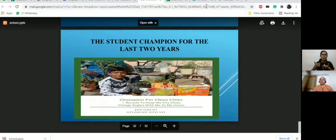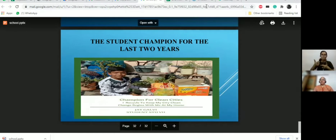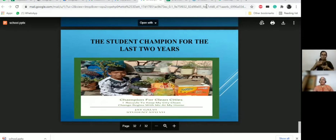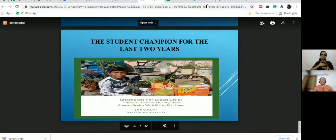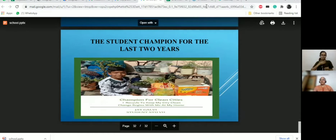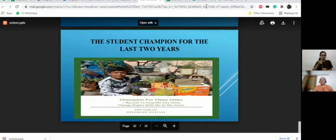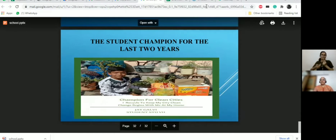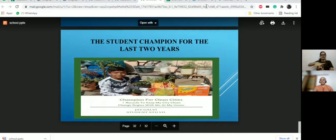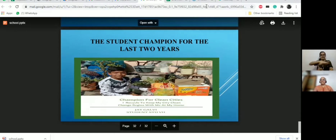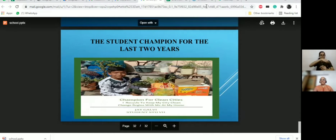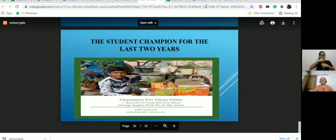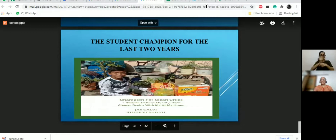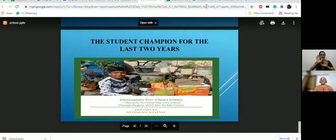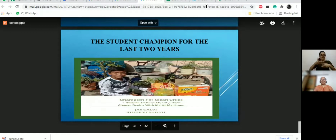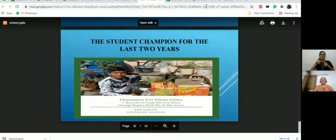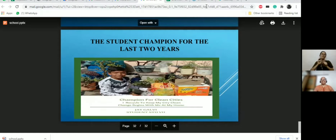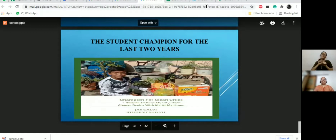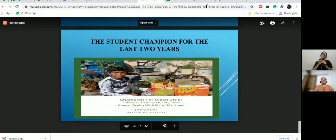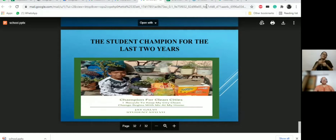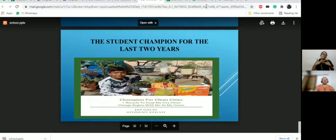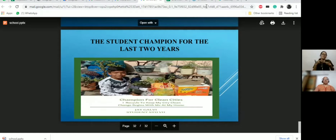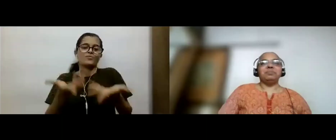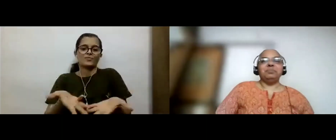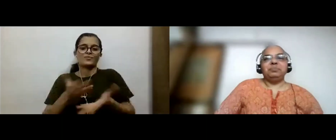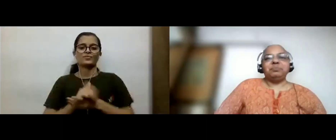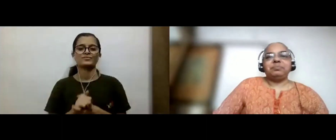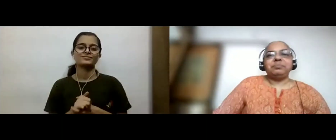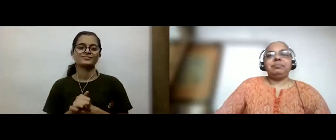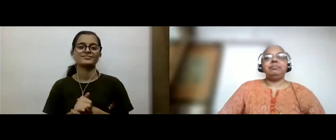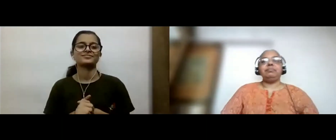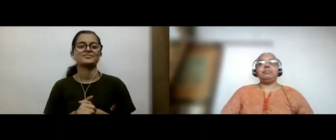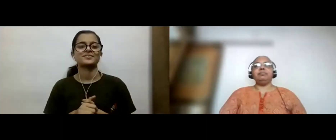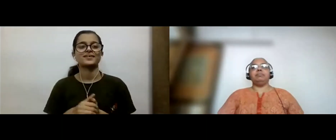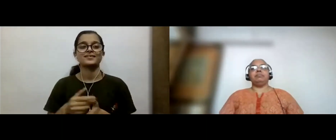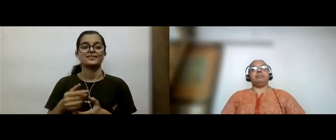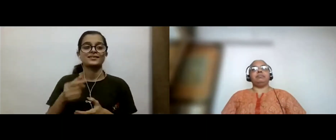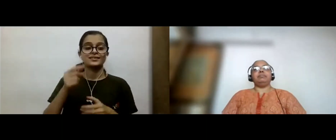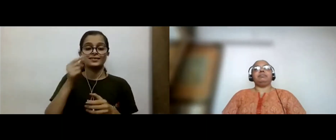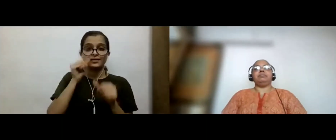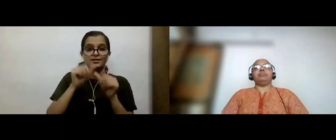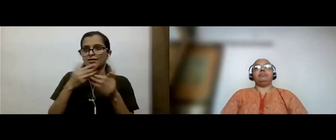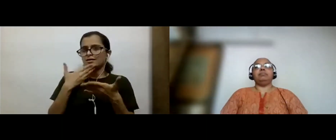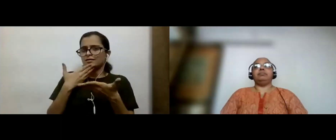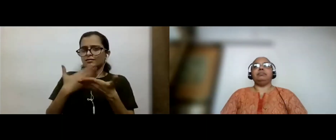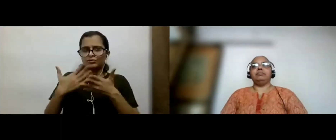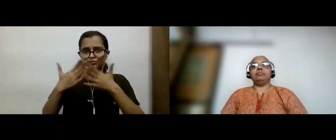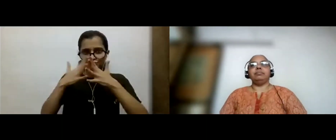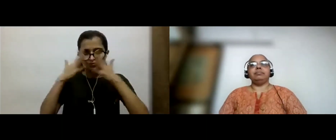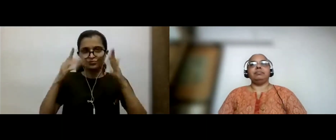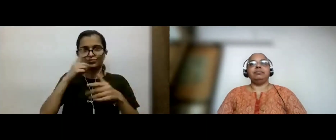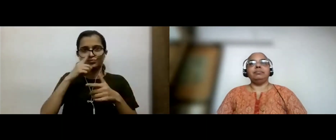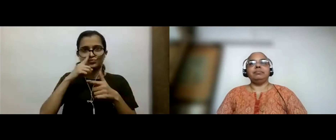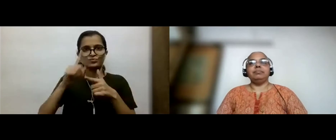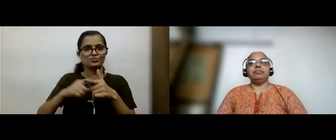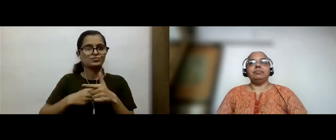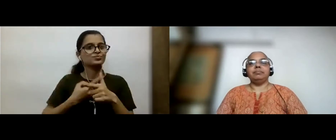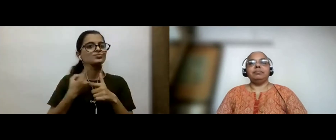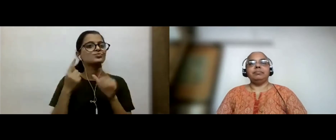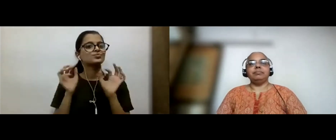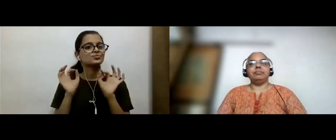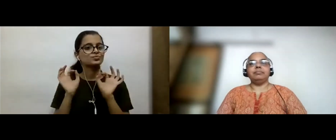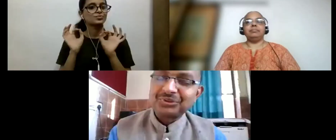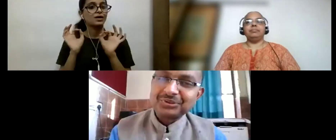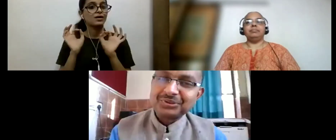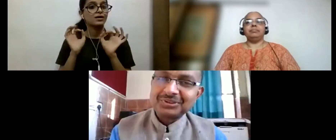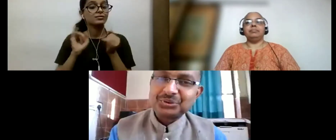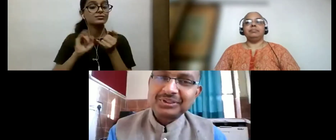work. Thank you. Thank you, Jashreeji. And, you know, kudos to you